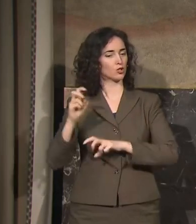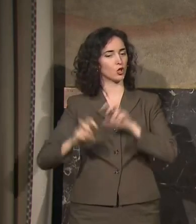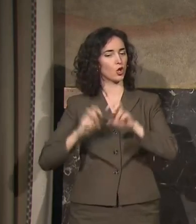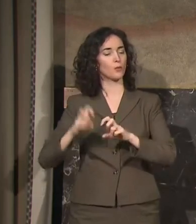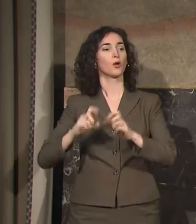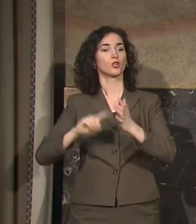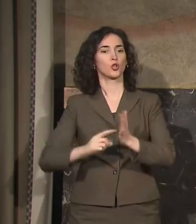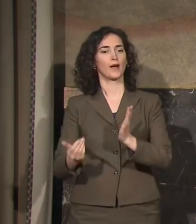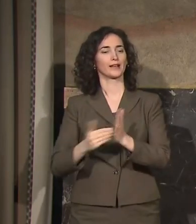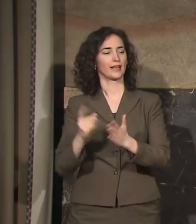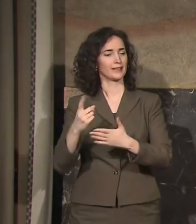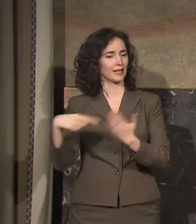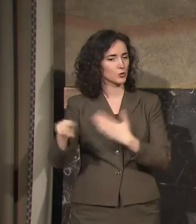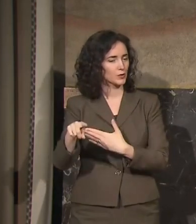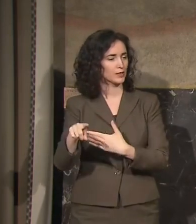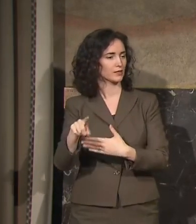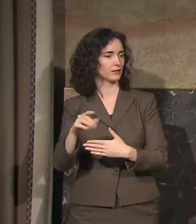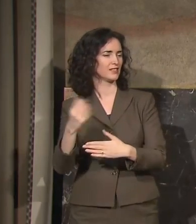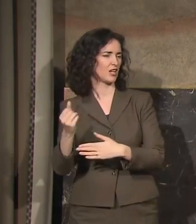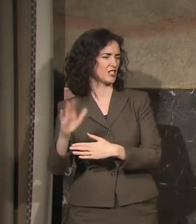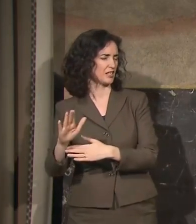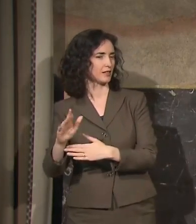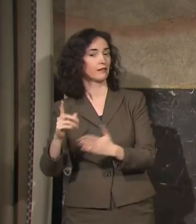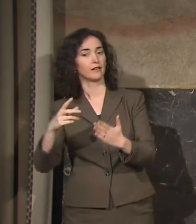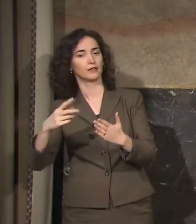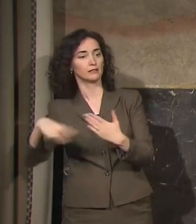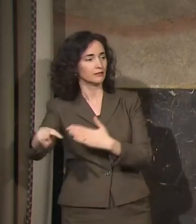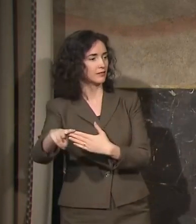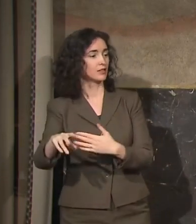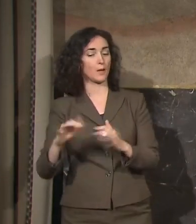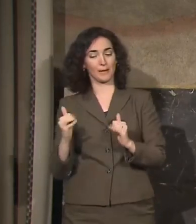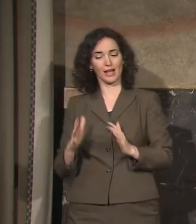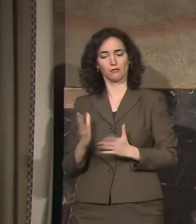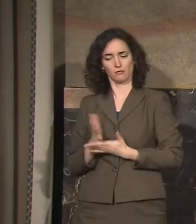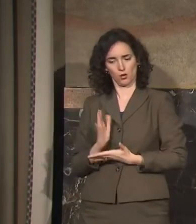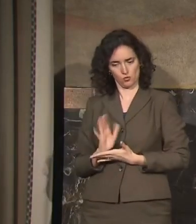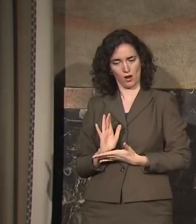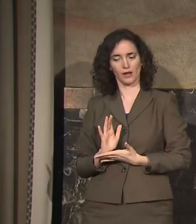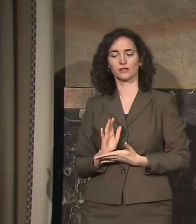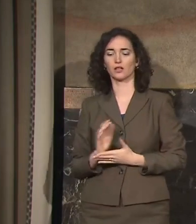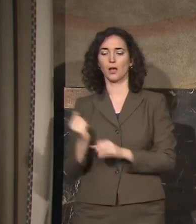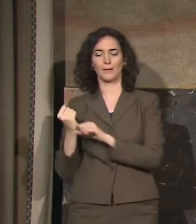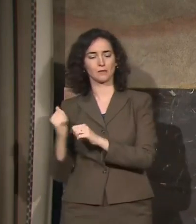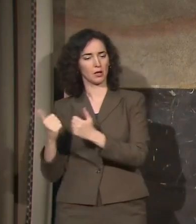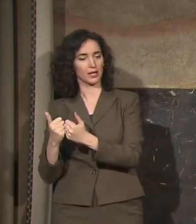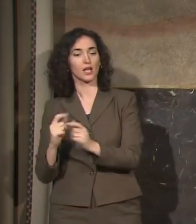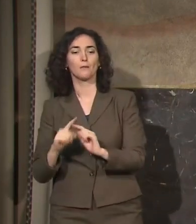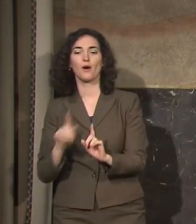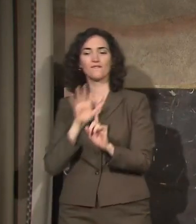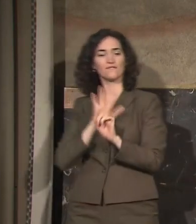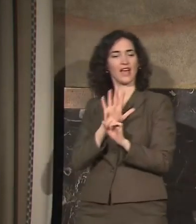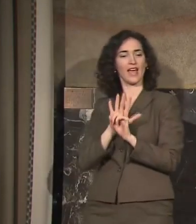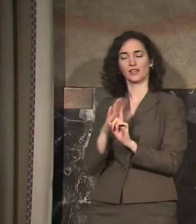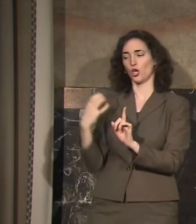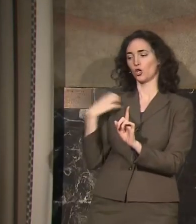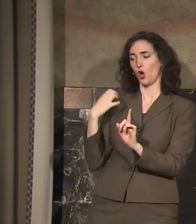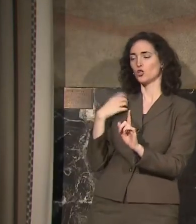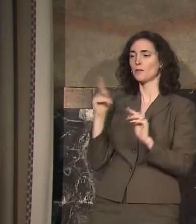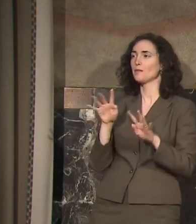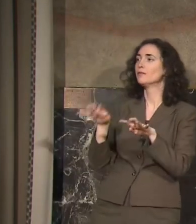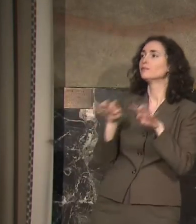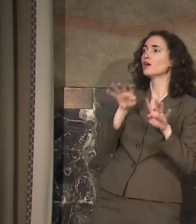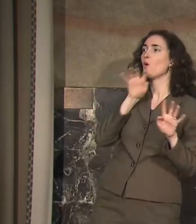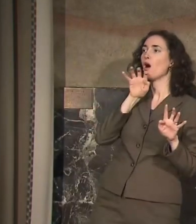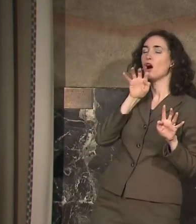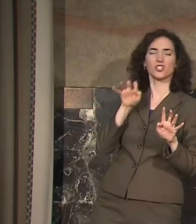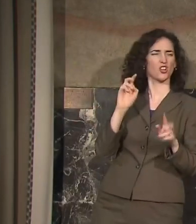next weekend. Players are probably okay at a baseball game, but fans, coaches, spectators are a little more difficult to socially